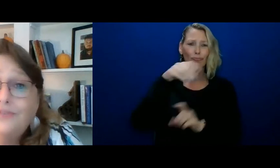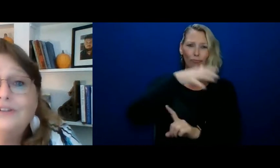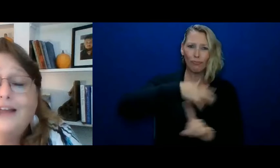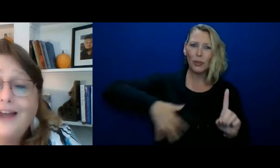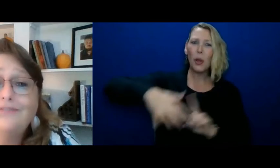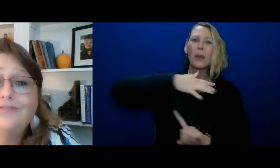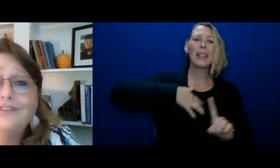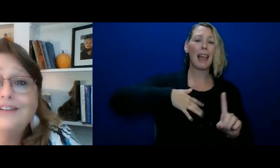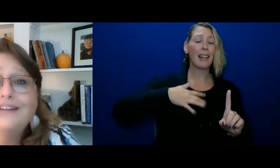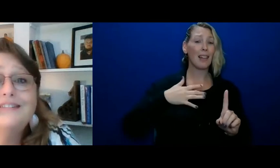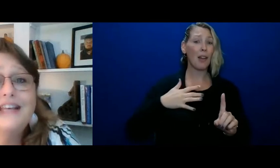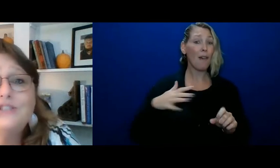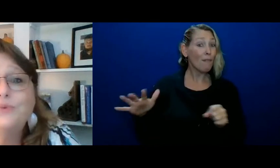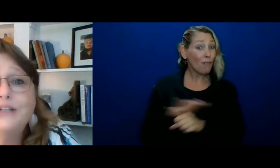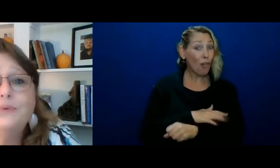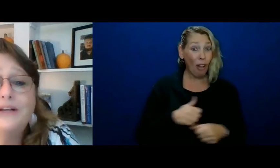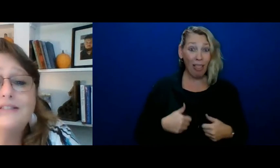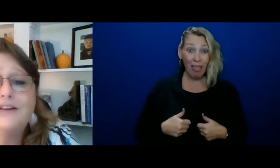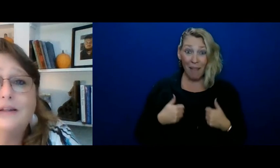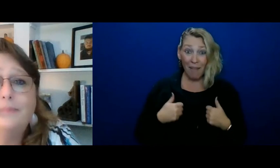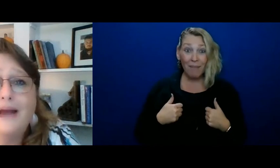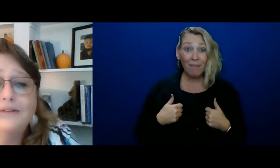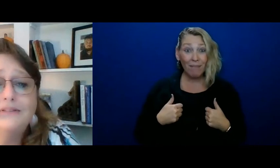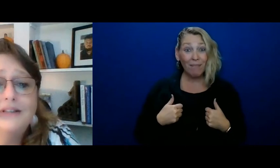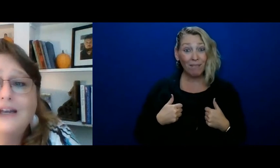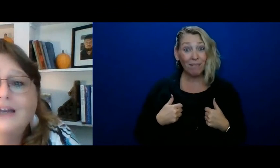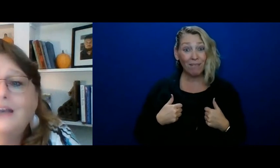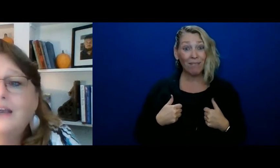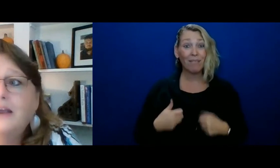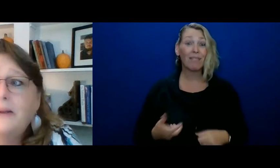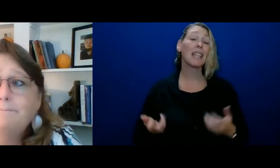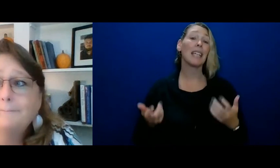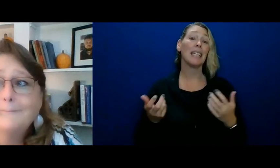have a full life because that's really what it's all about